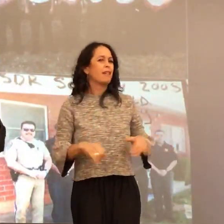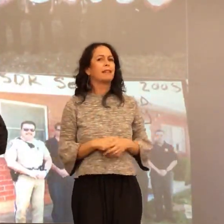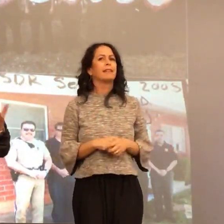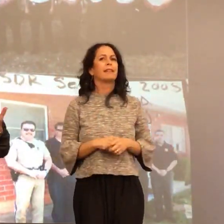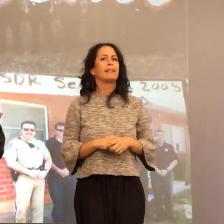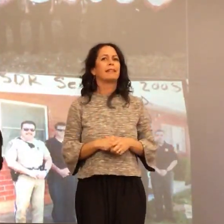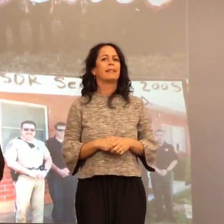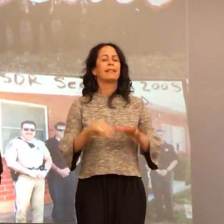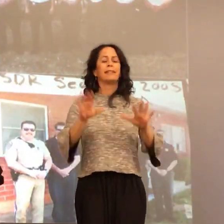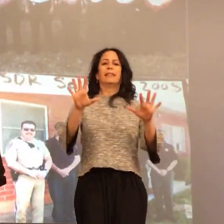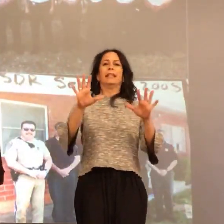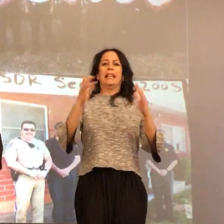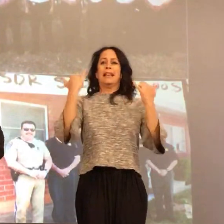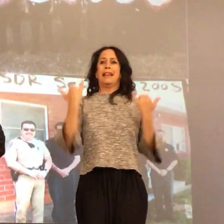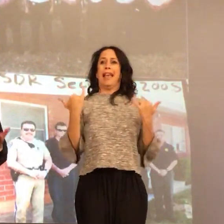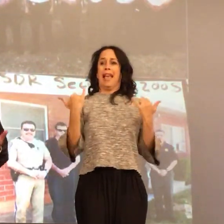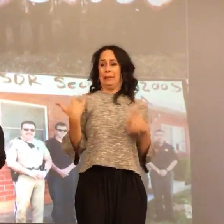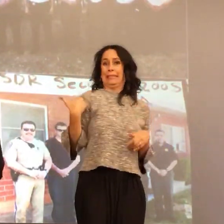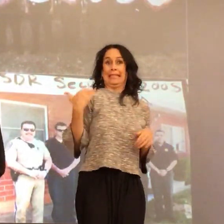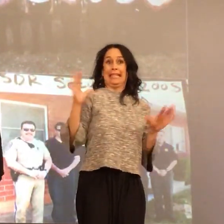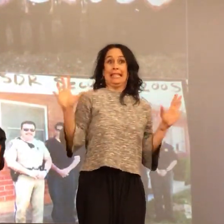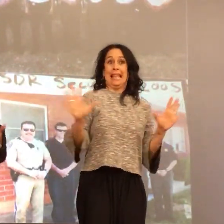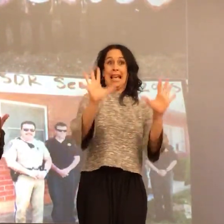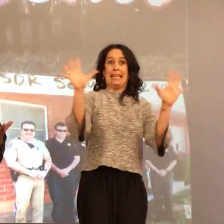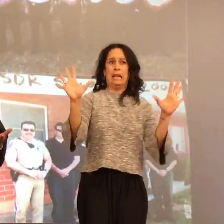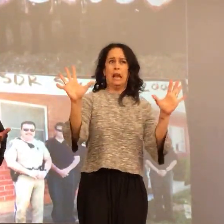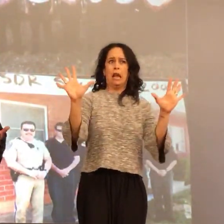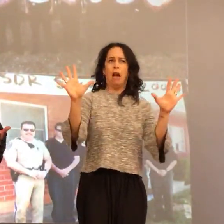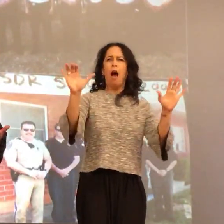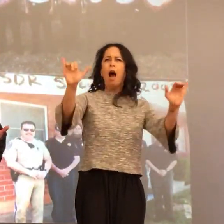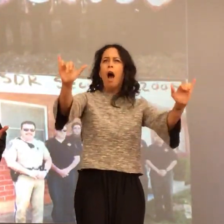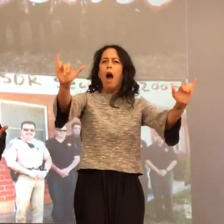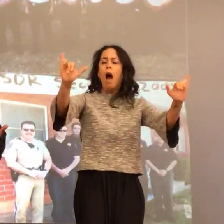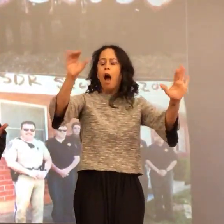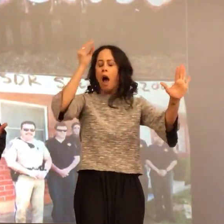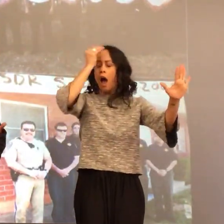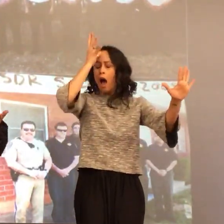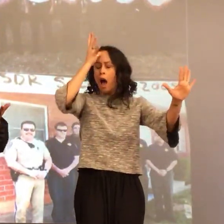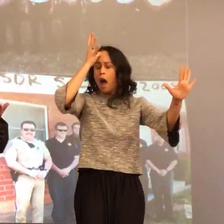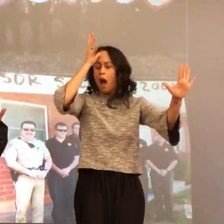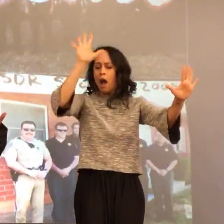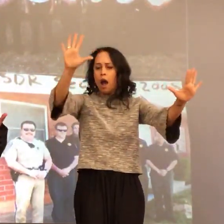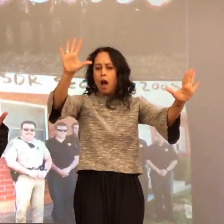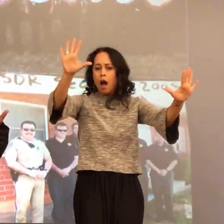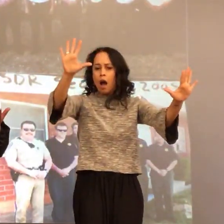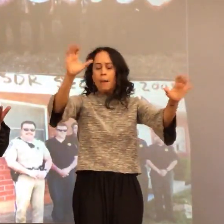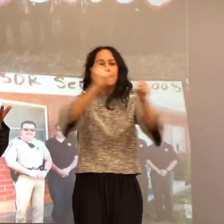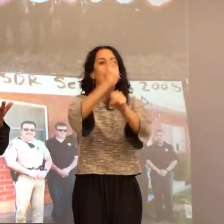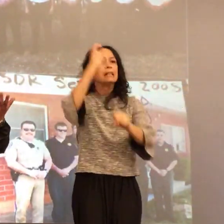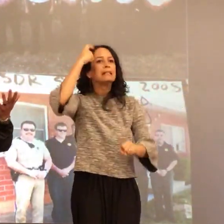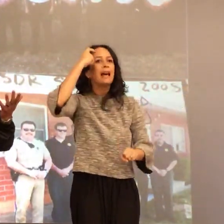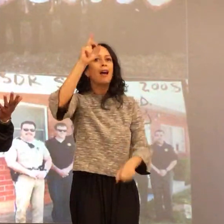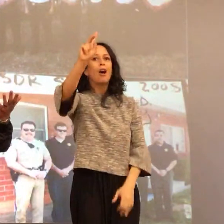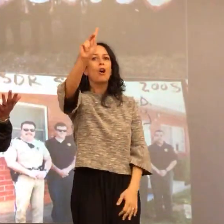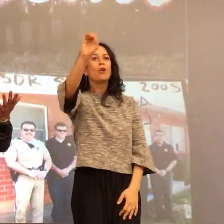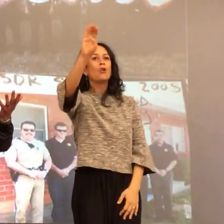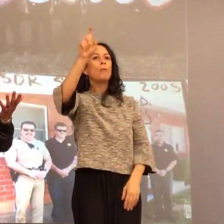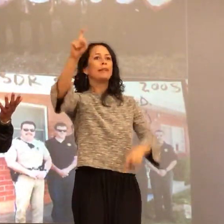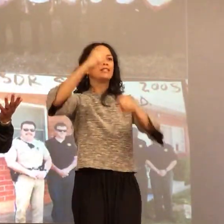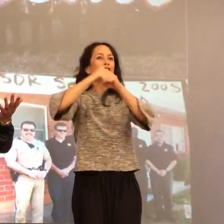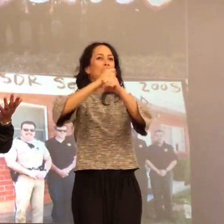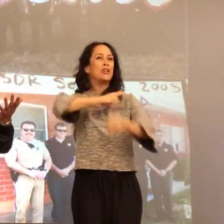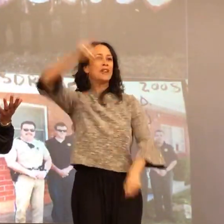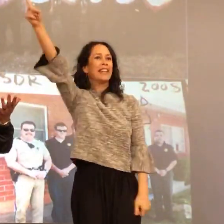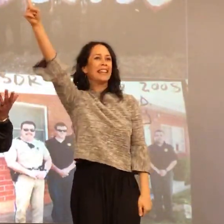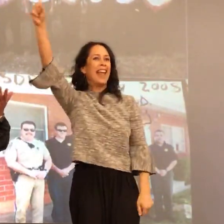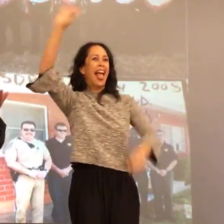Kung Fu Circle, this past Sunday, it made sense to me all of a sudden. Well, Kobe needed security in heaven,